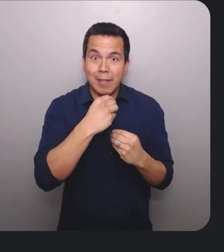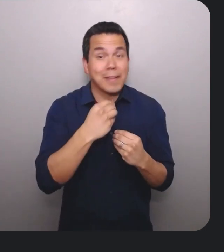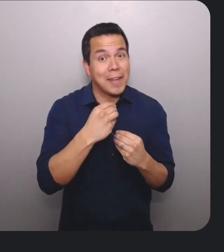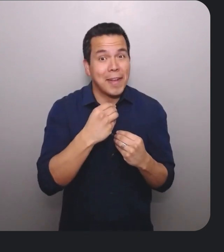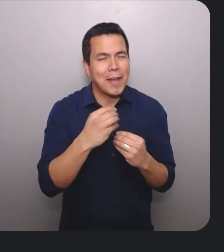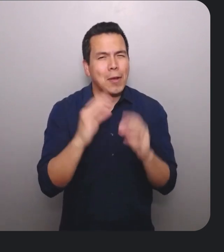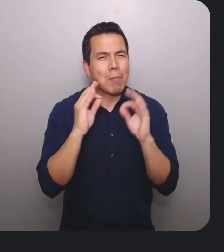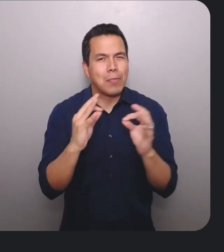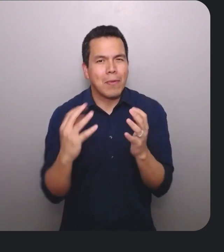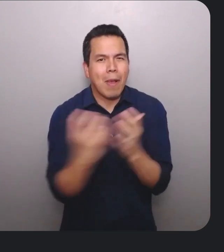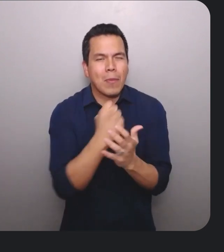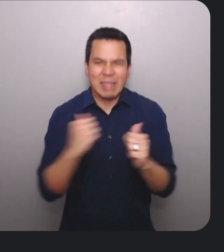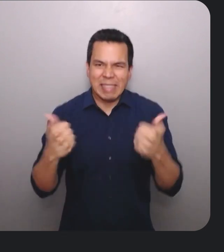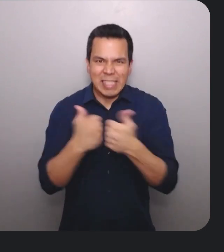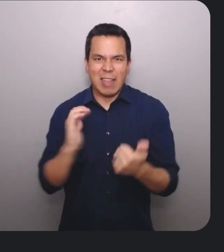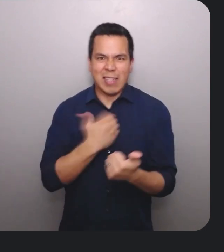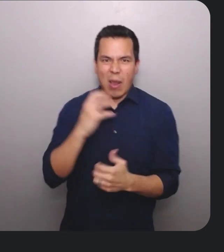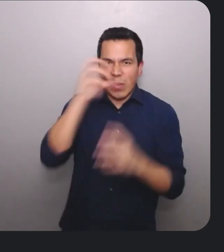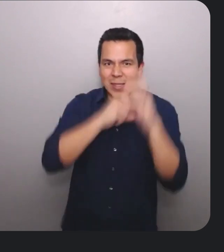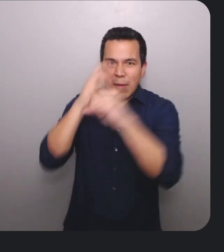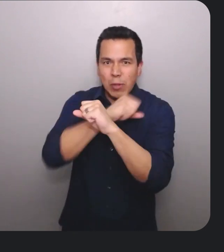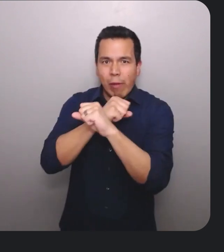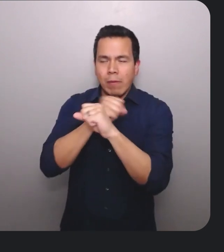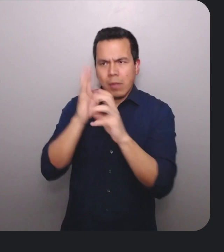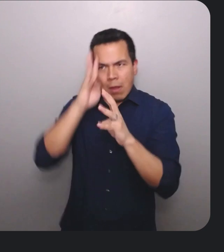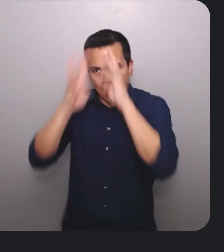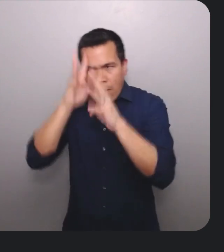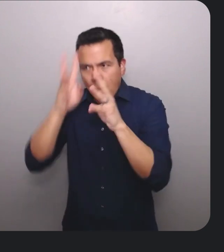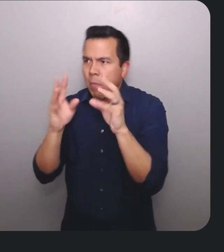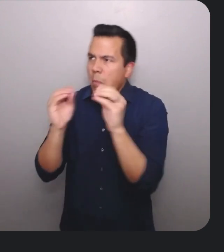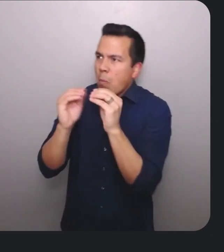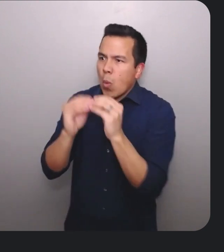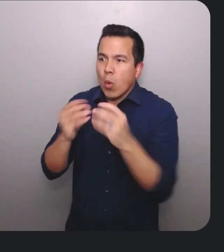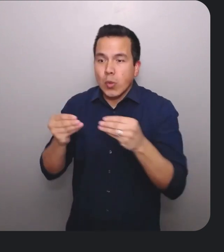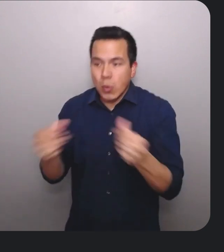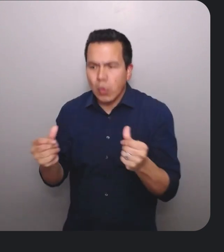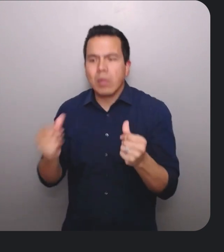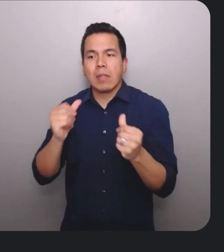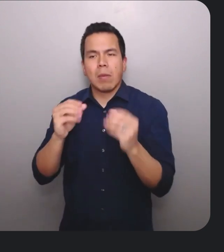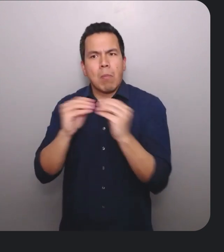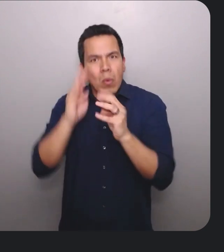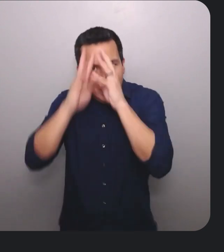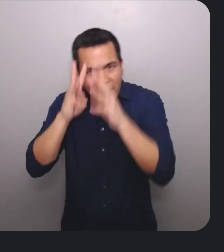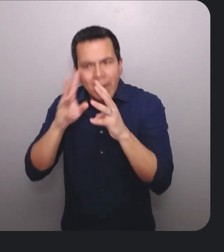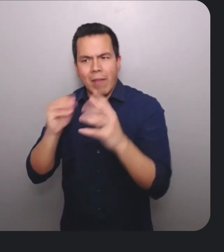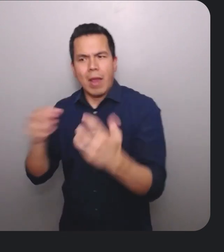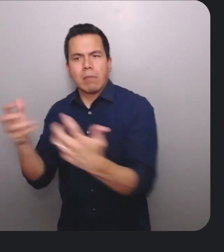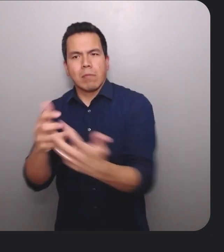an opportunity to challenge your assumptions, to come up with solutions that are innovative and can serve many. Well, one